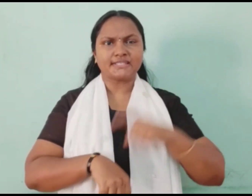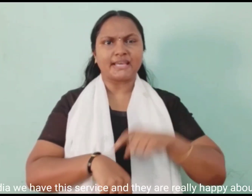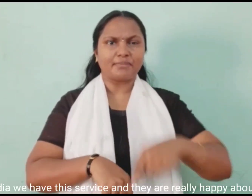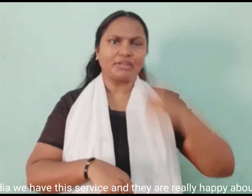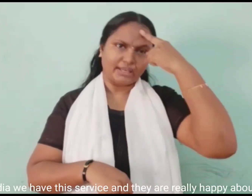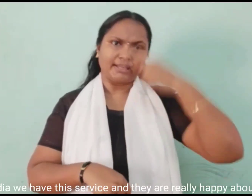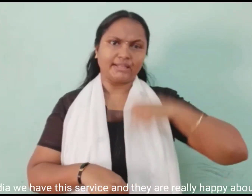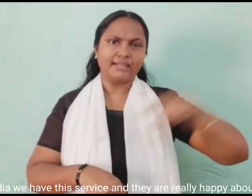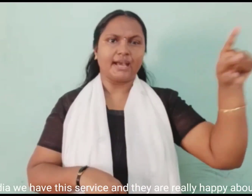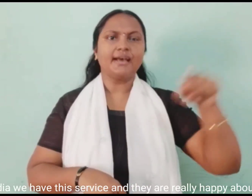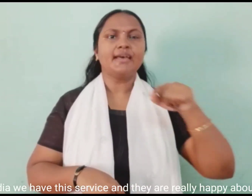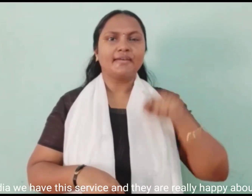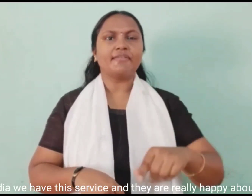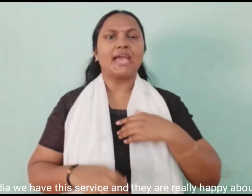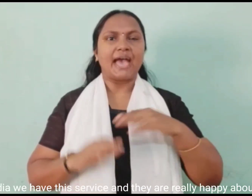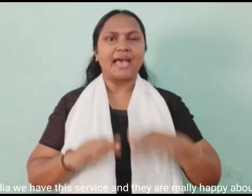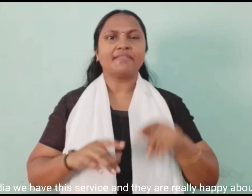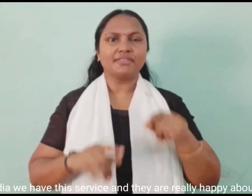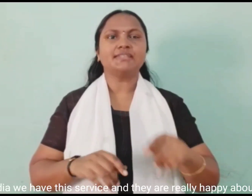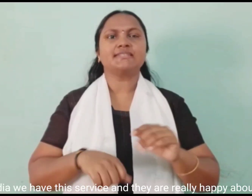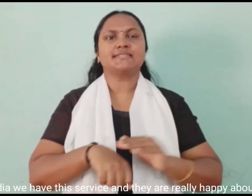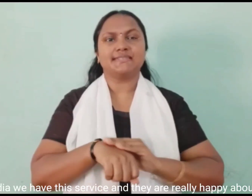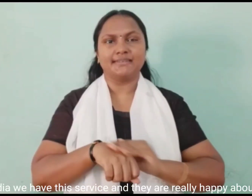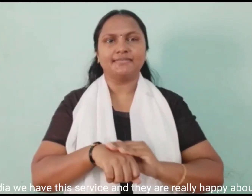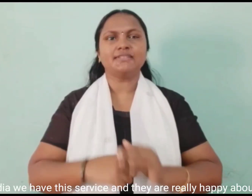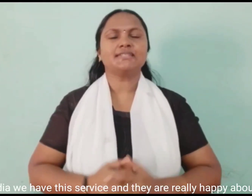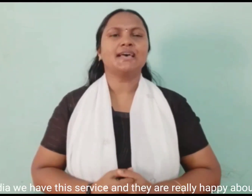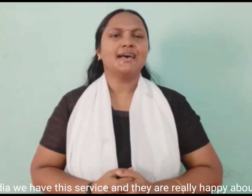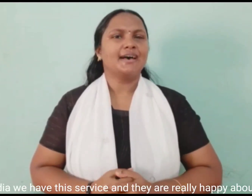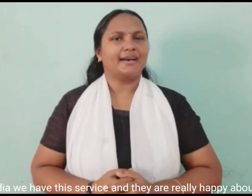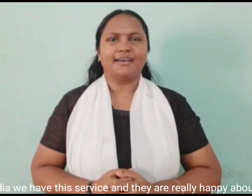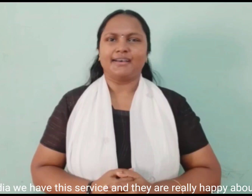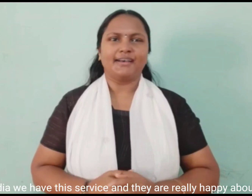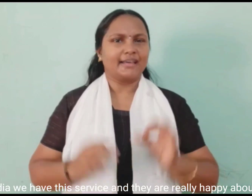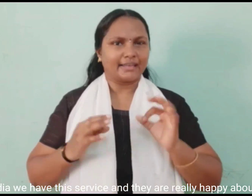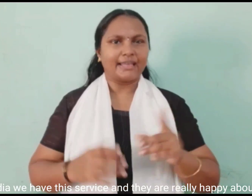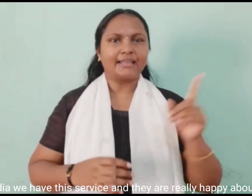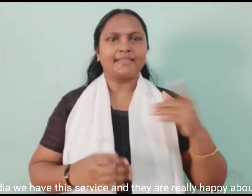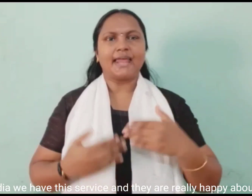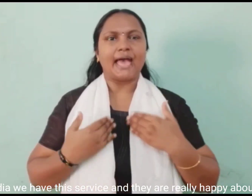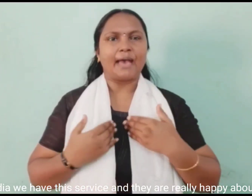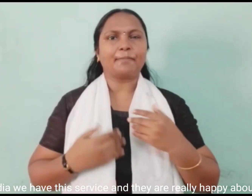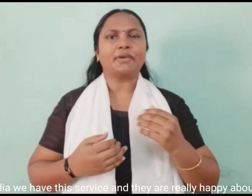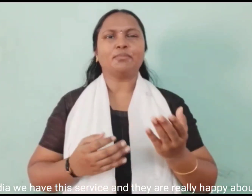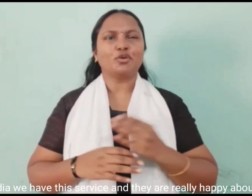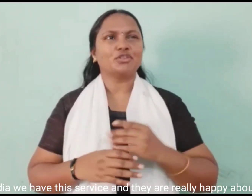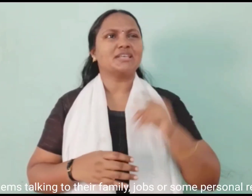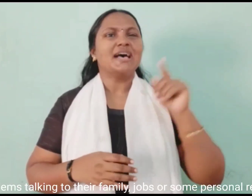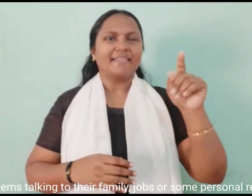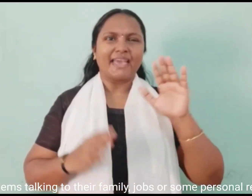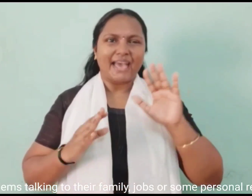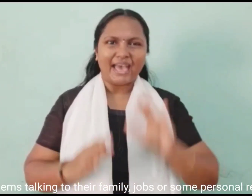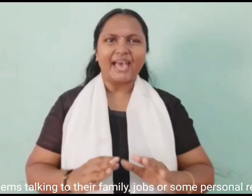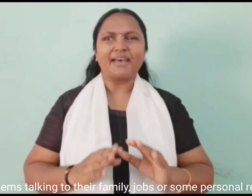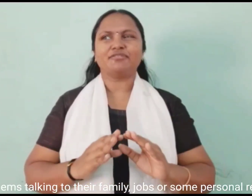time in India we have this service really they're happy because they have